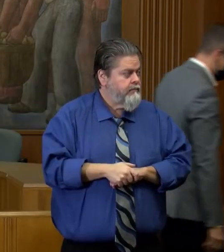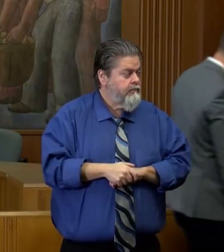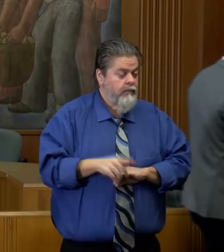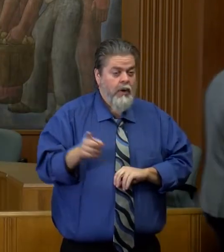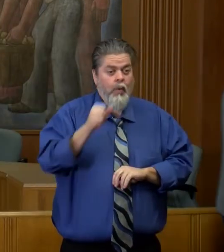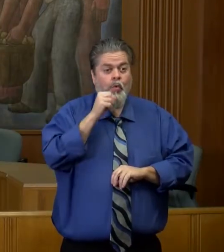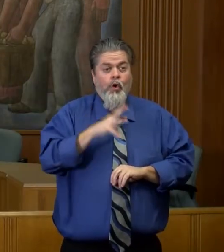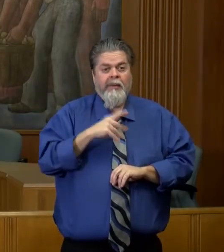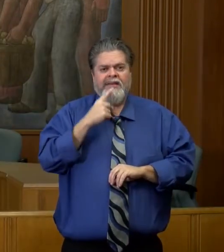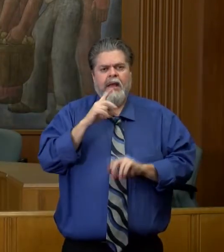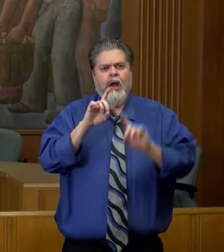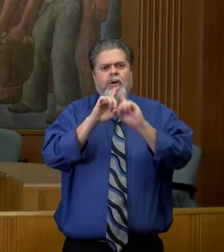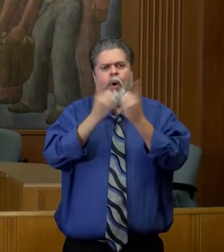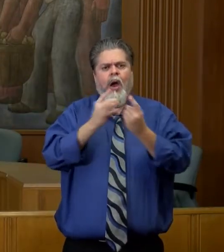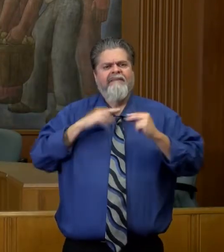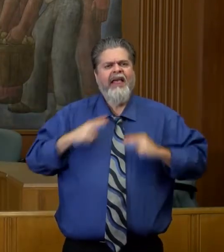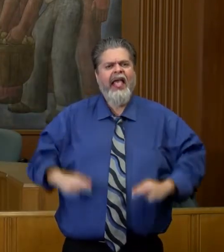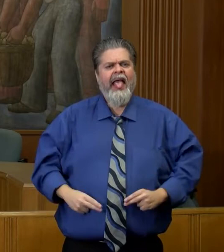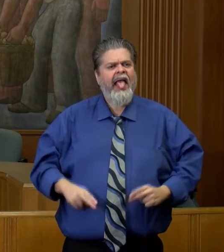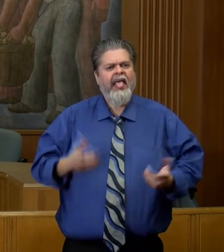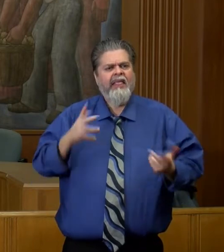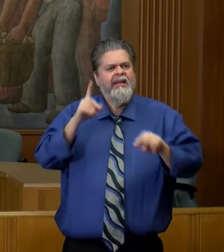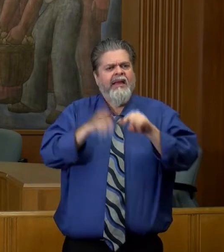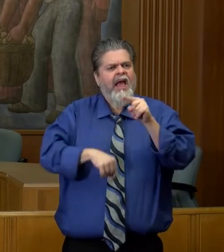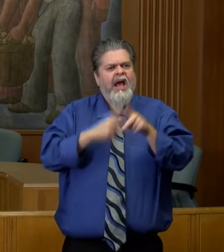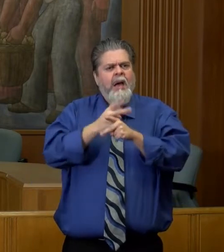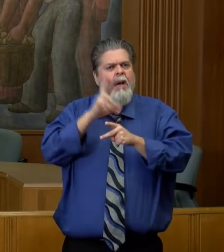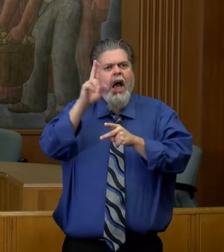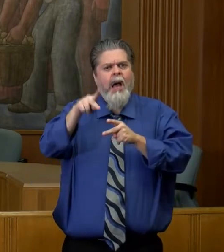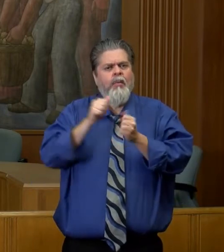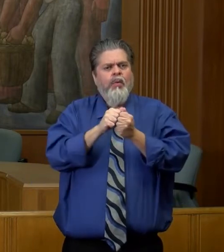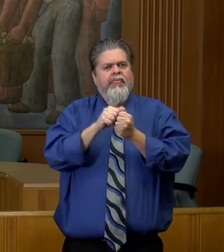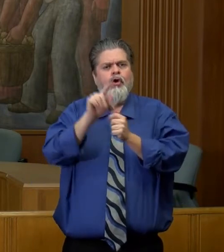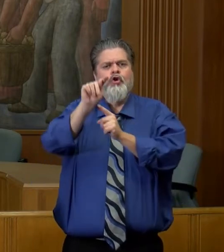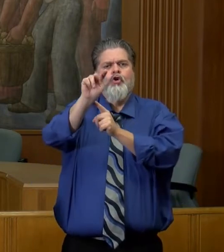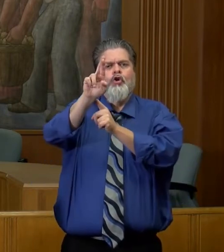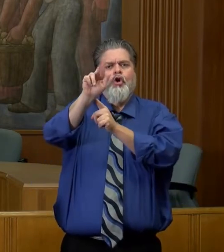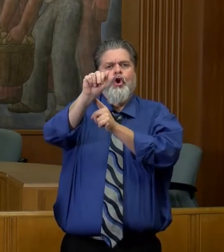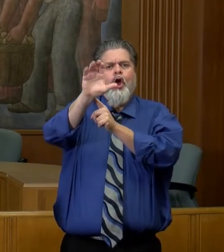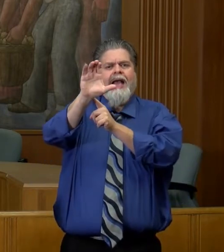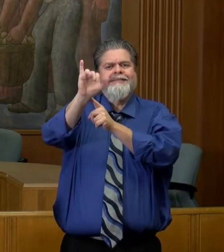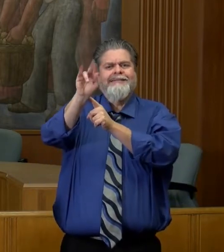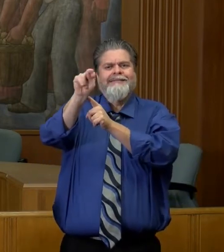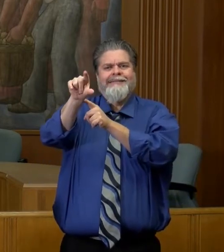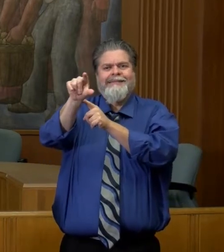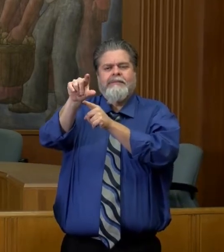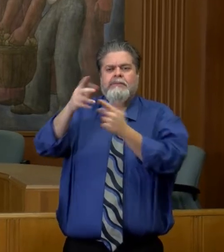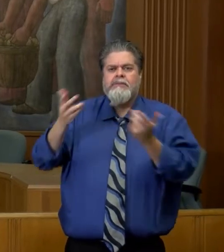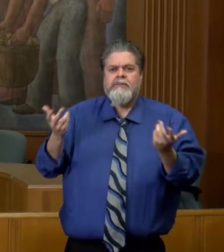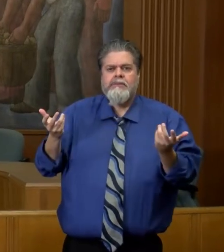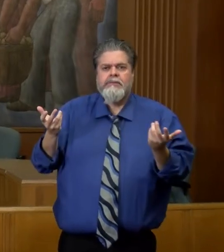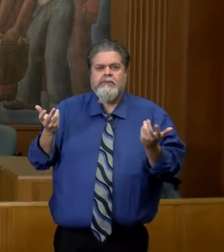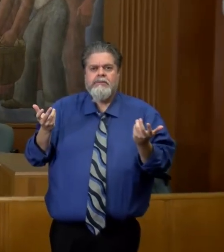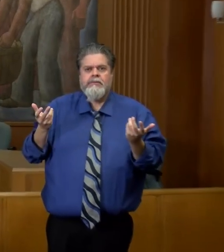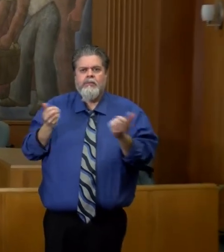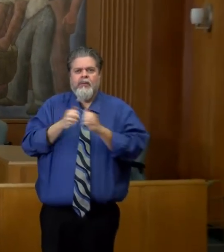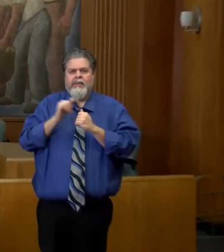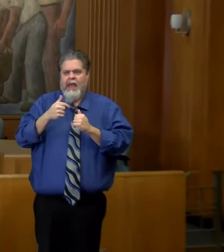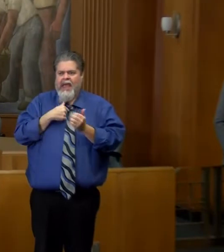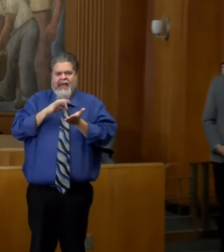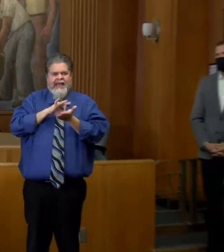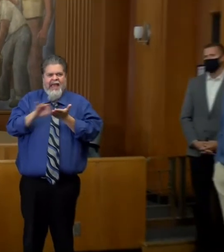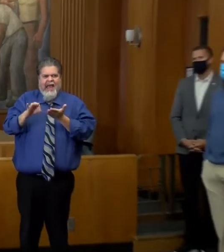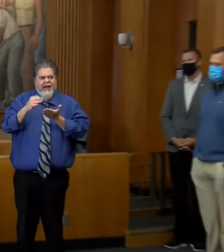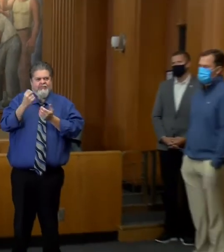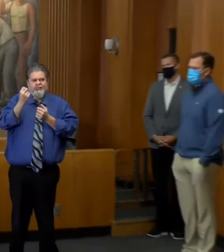The Department of Health has not seemed to be able to keep up with the contact tracing aspect of the situation. I can't count